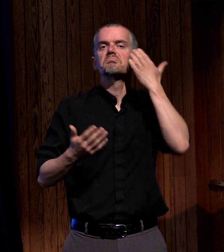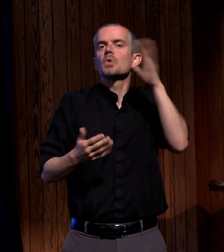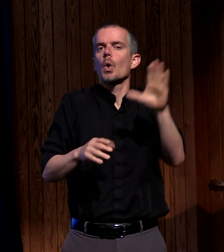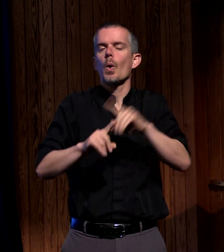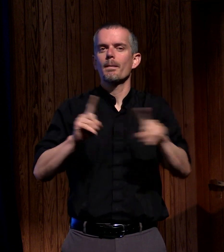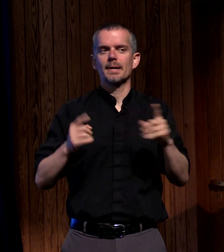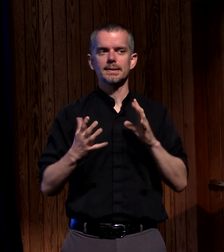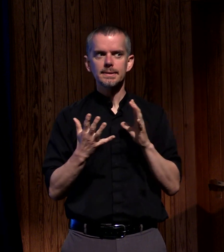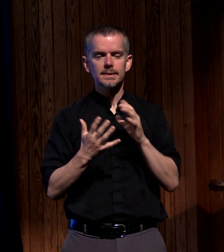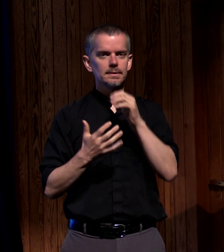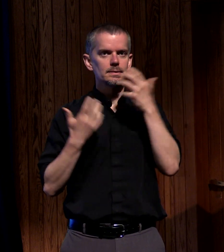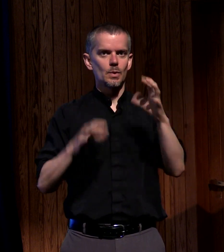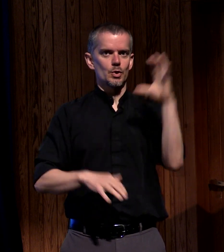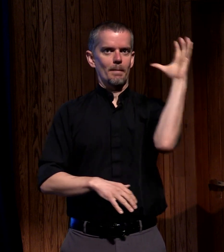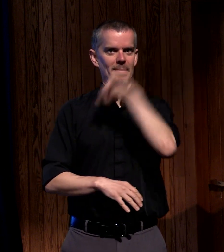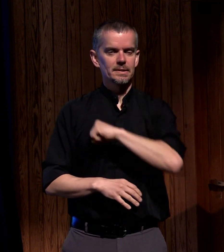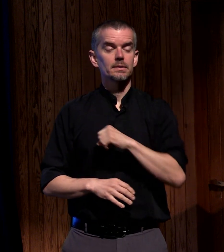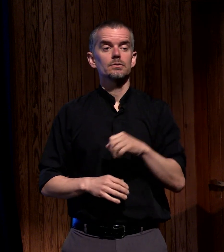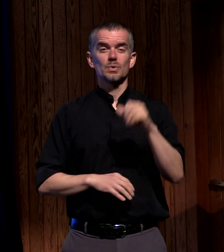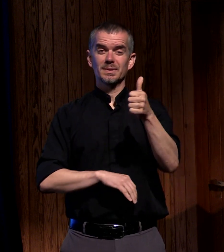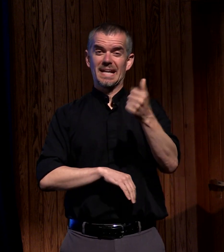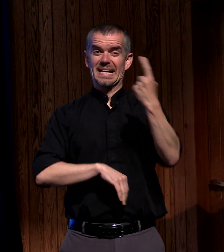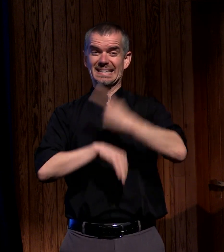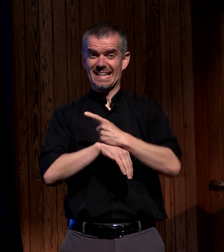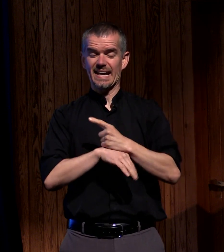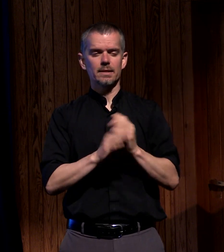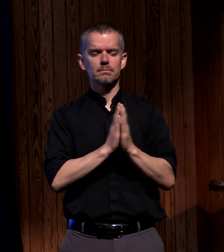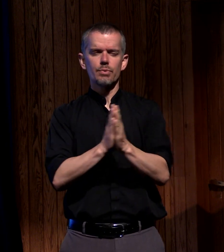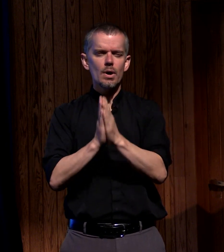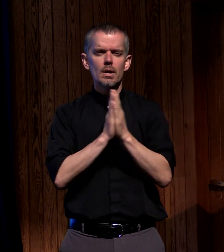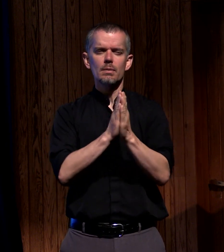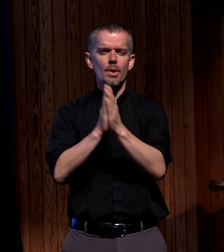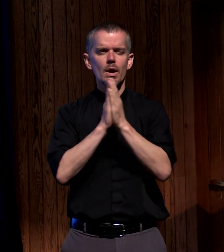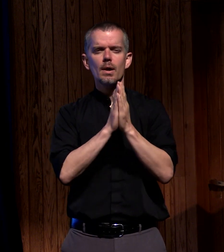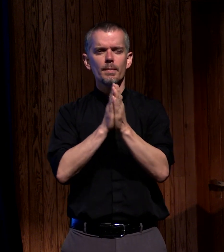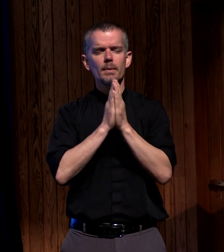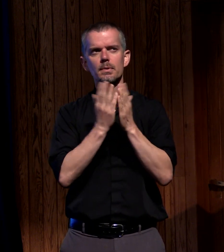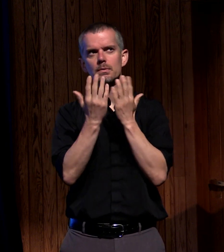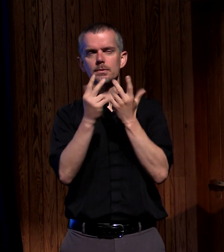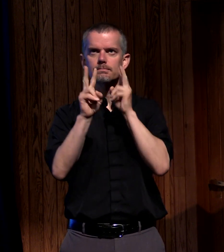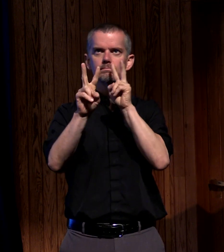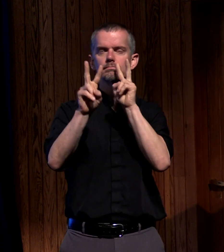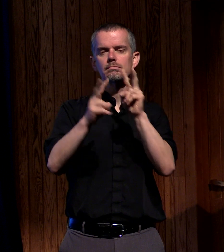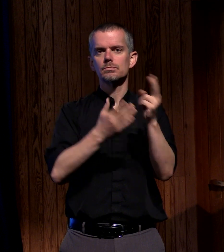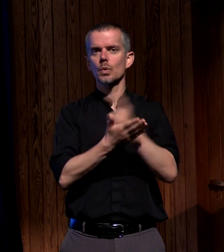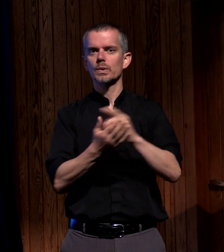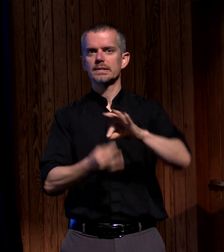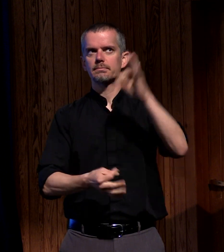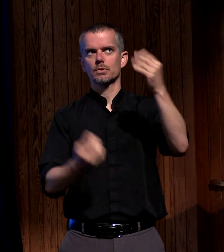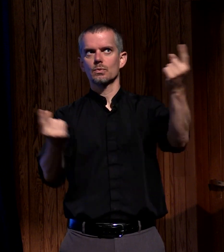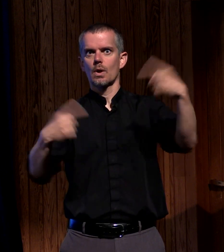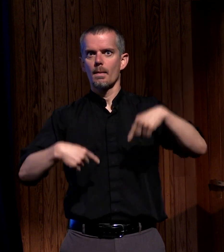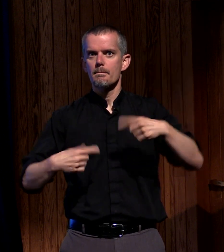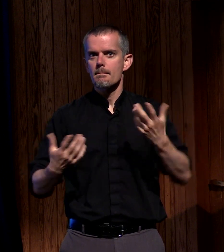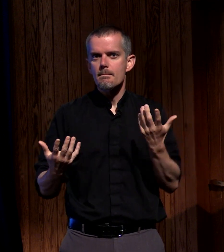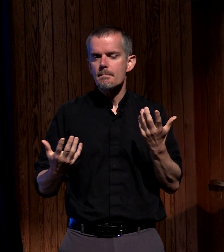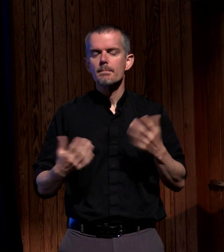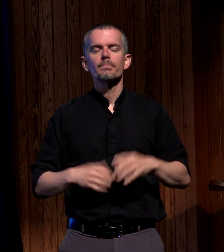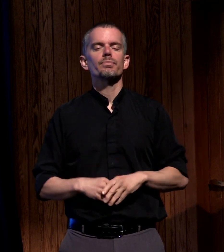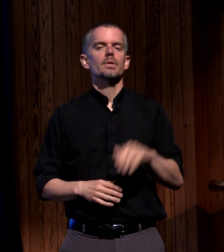it and so for 10 days they pray waiting for the presence of the Holy Spirit to come Acts 2 tells